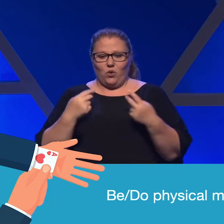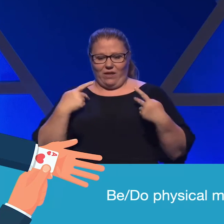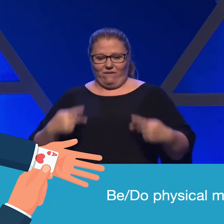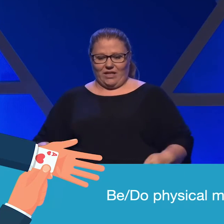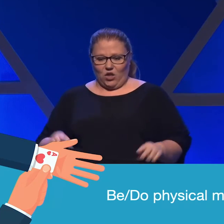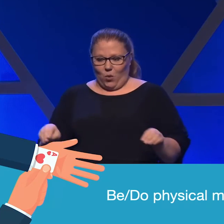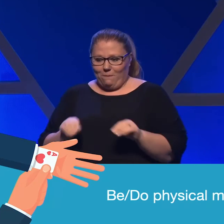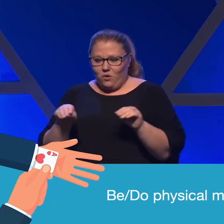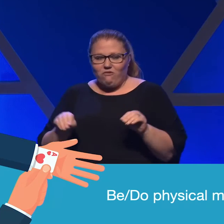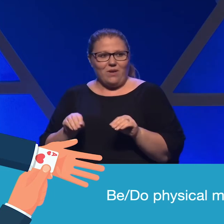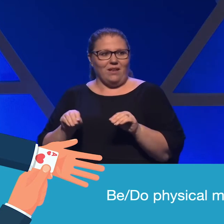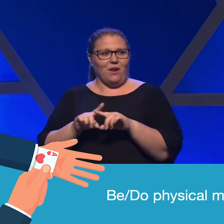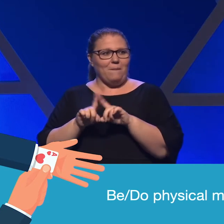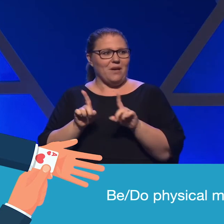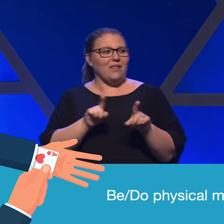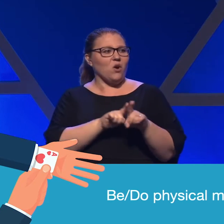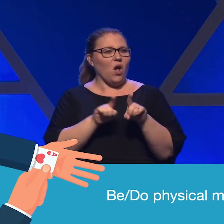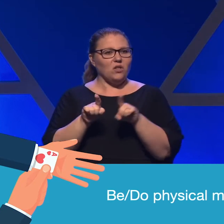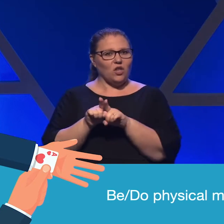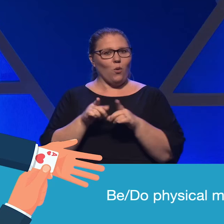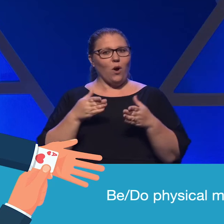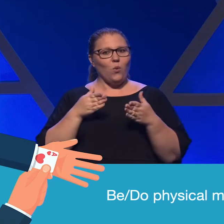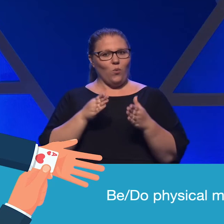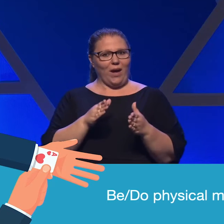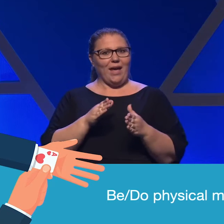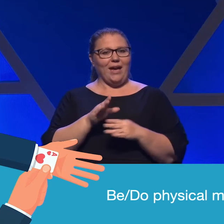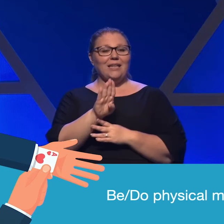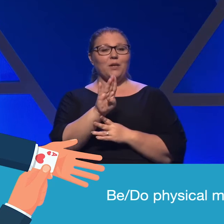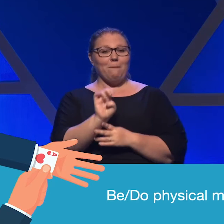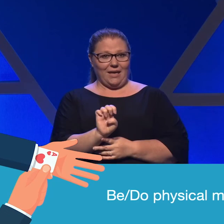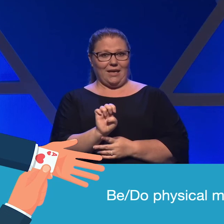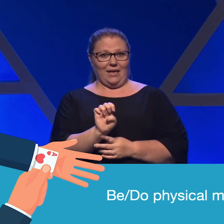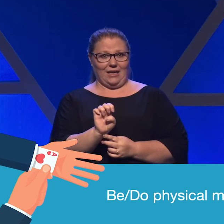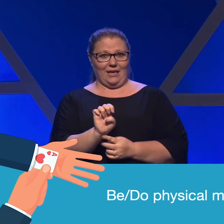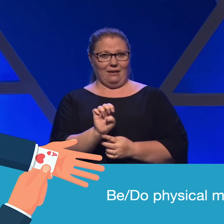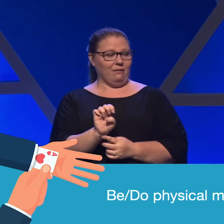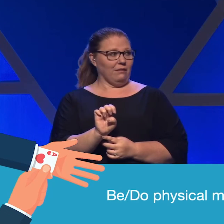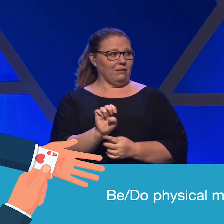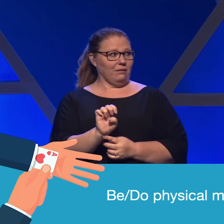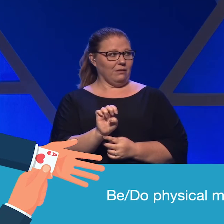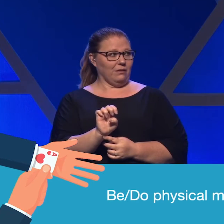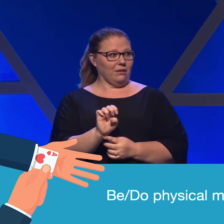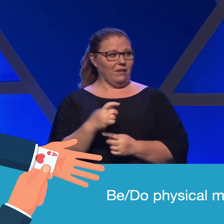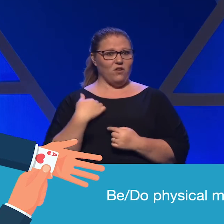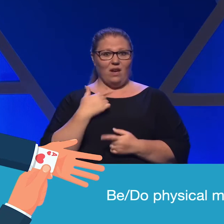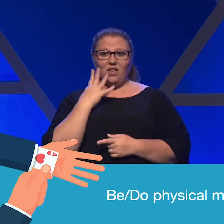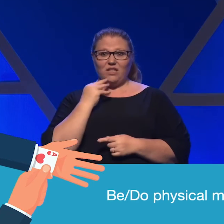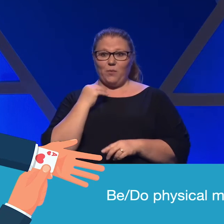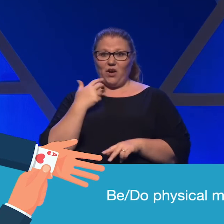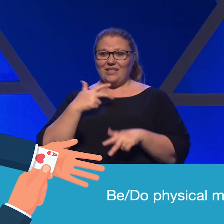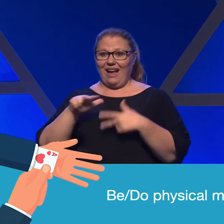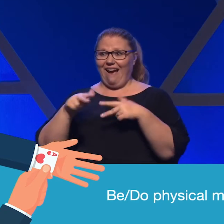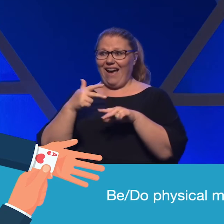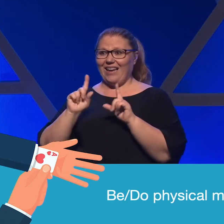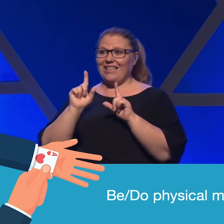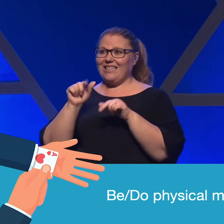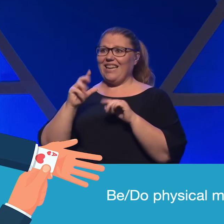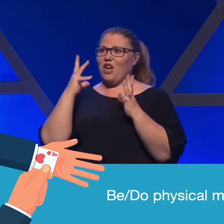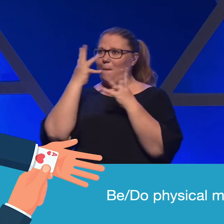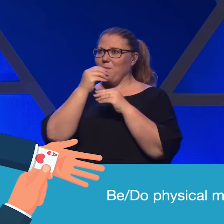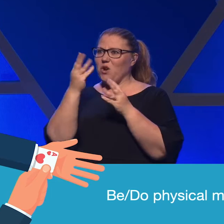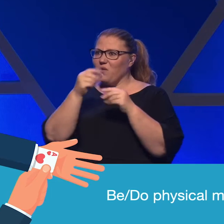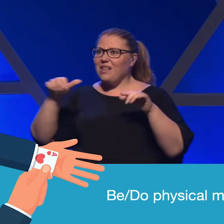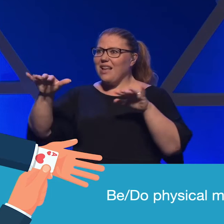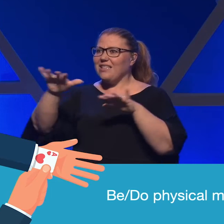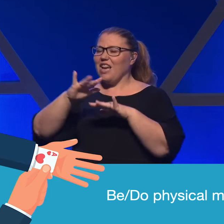movement, but they are also a way to be. Ever been on a hike and seen a majestic landscape and you